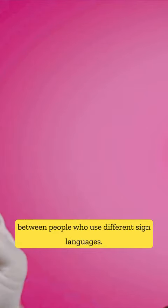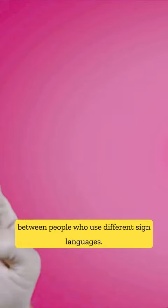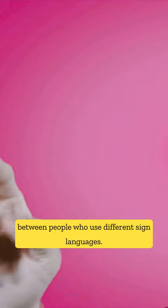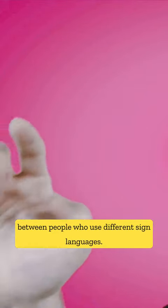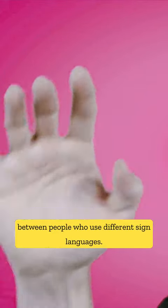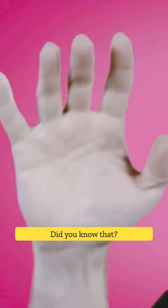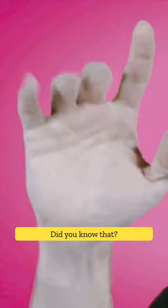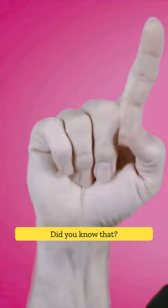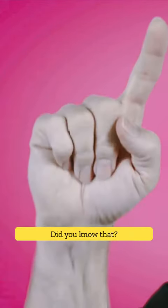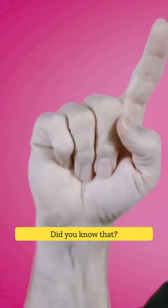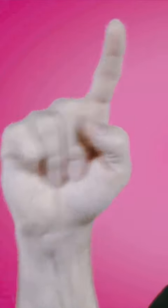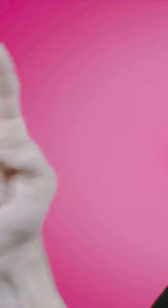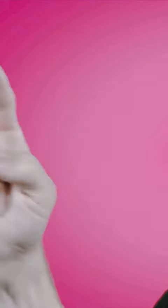languages. Did you know that? not. I